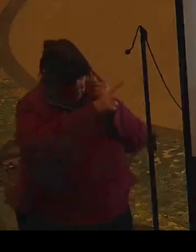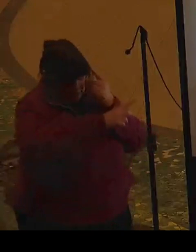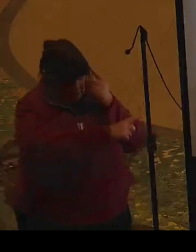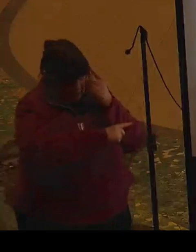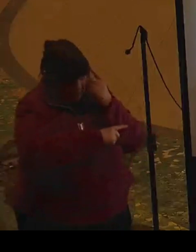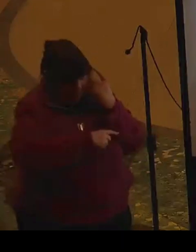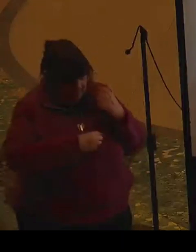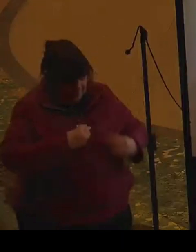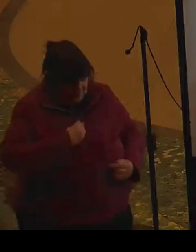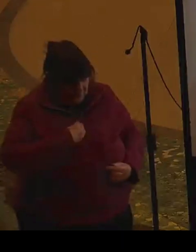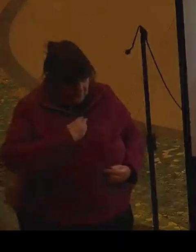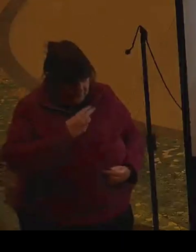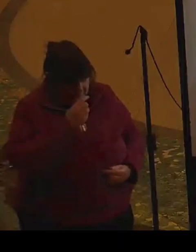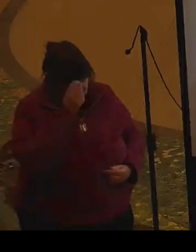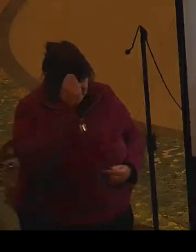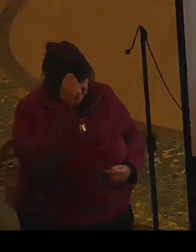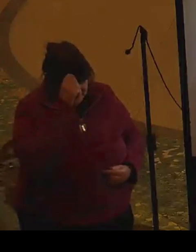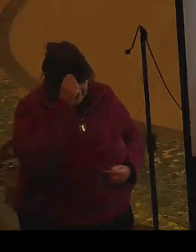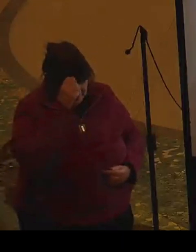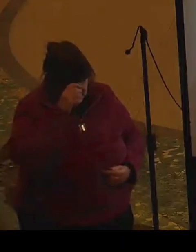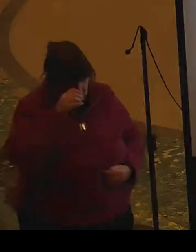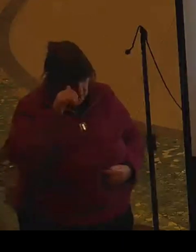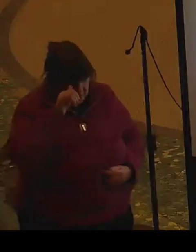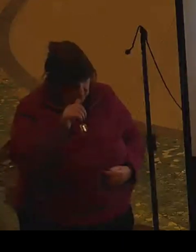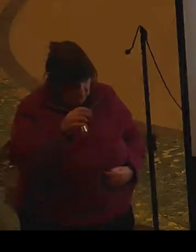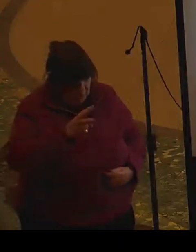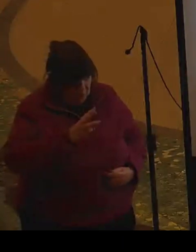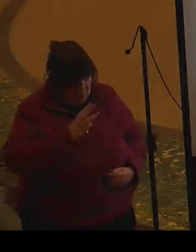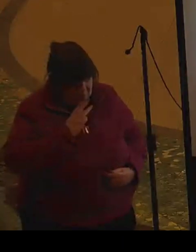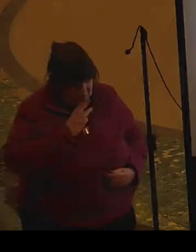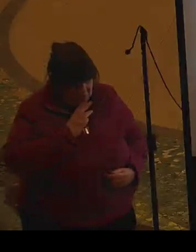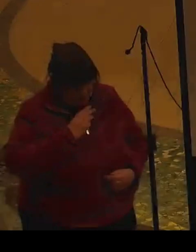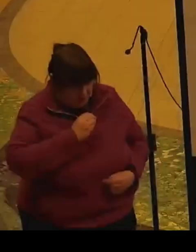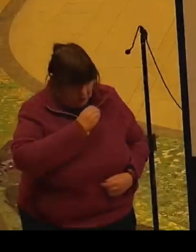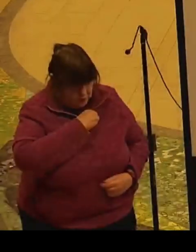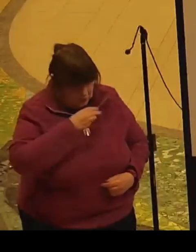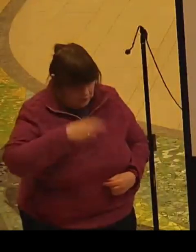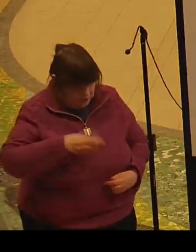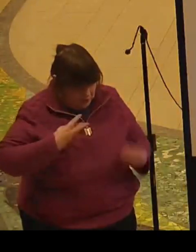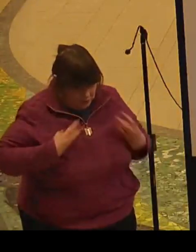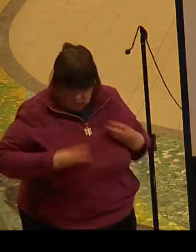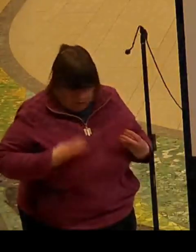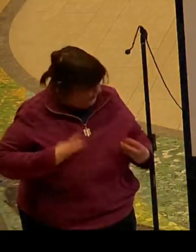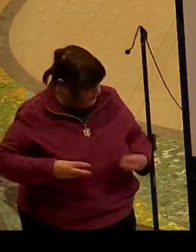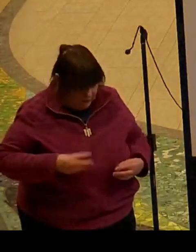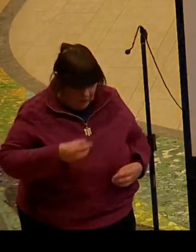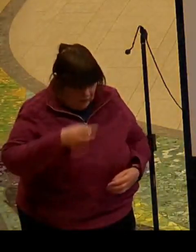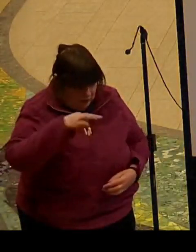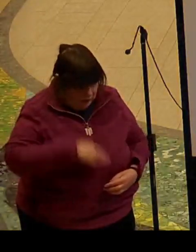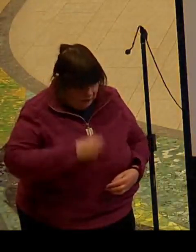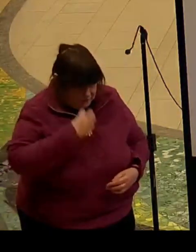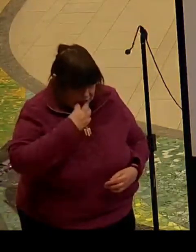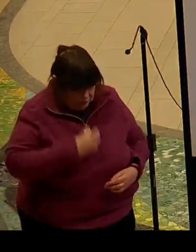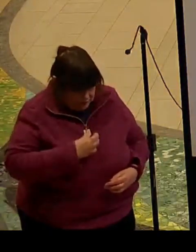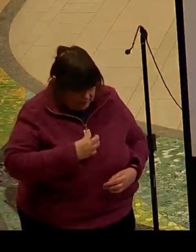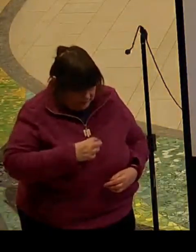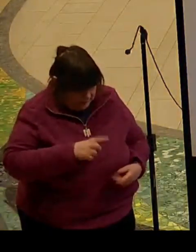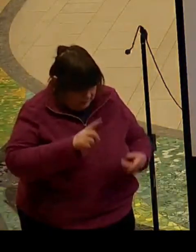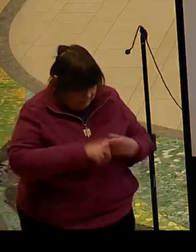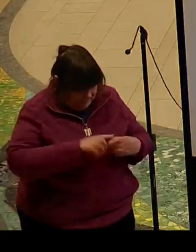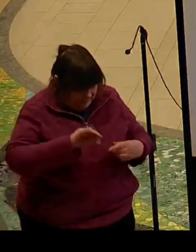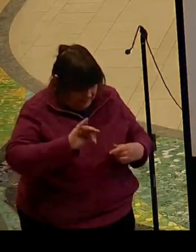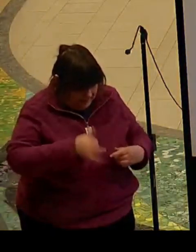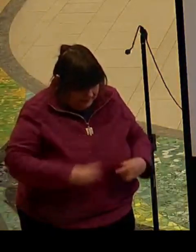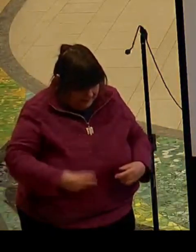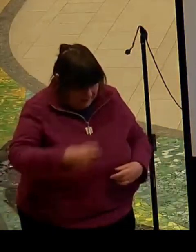Lord, we think of your words to the women of Jerusalem.